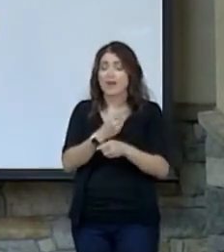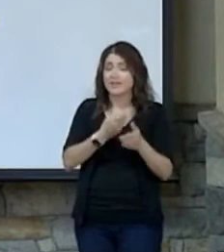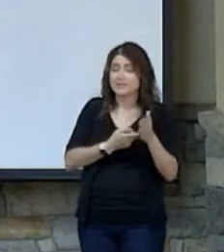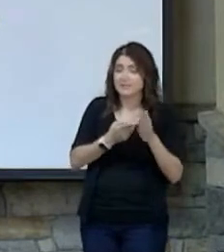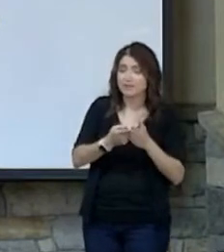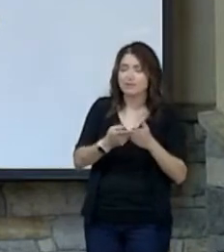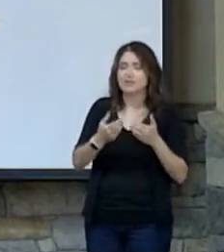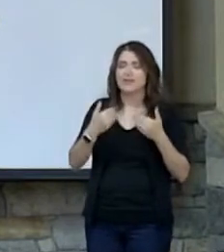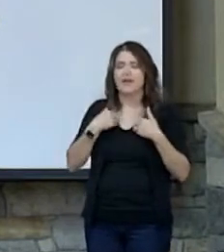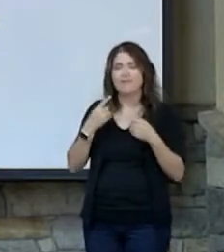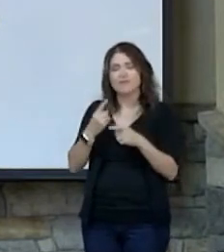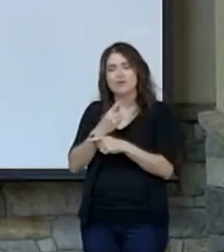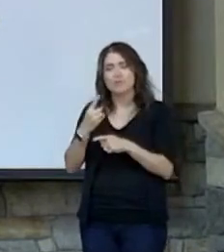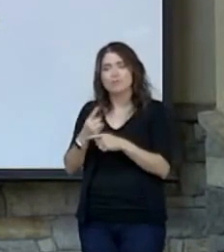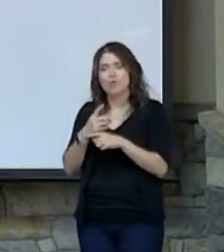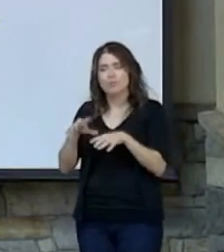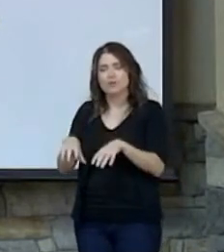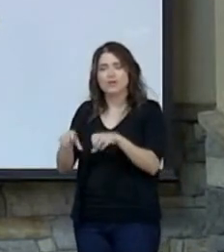stewardship.